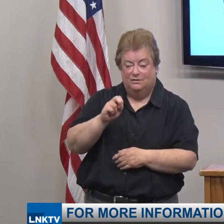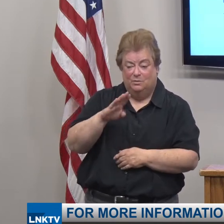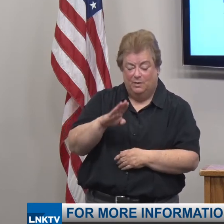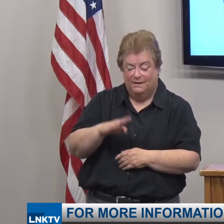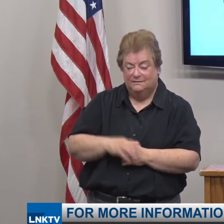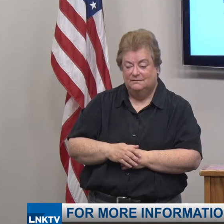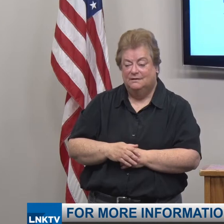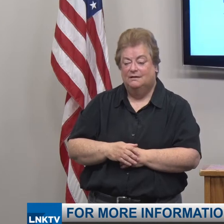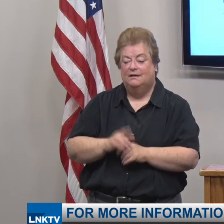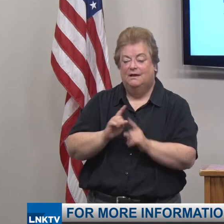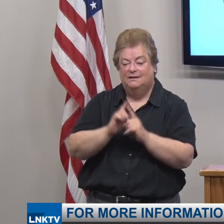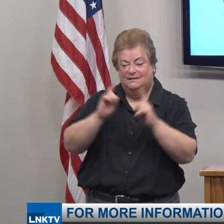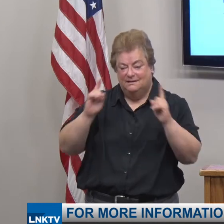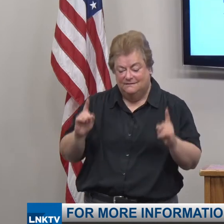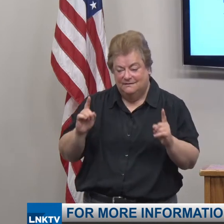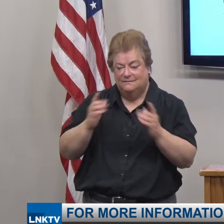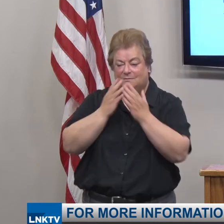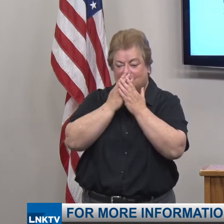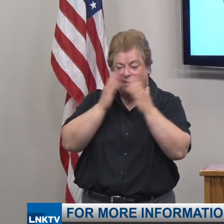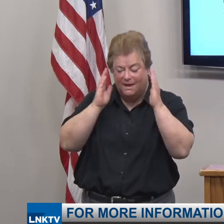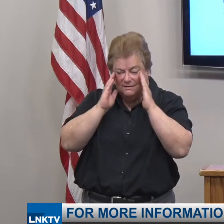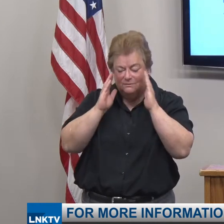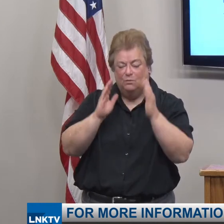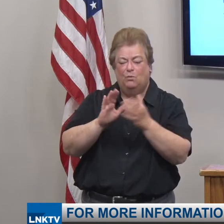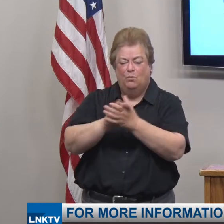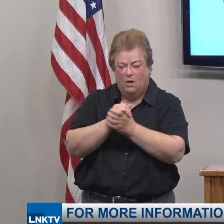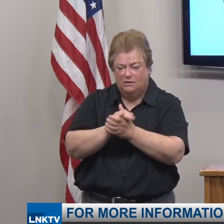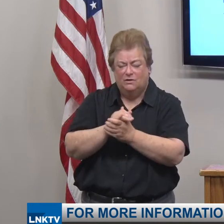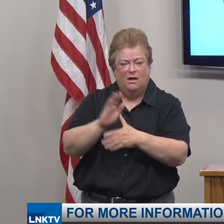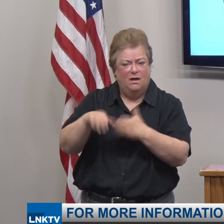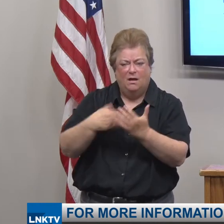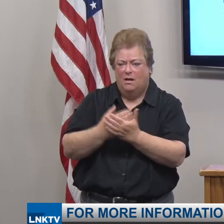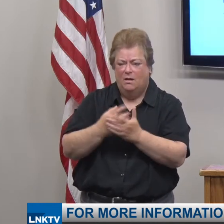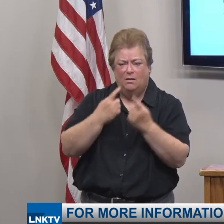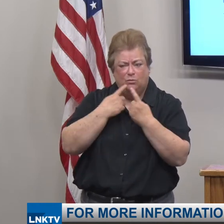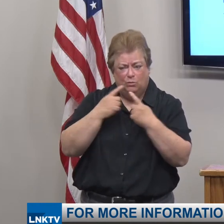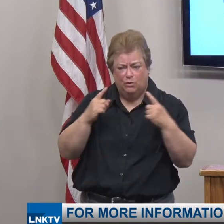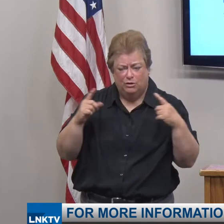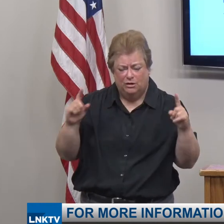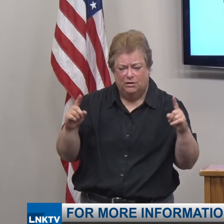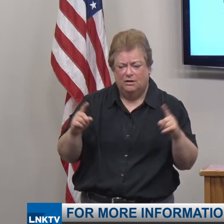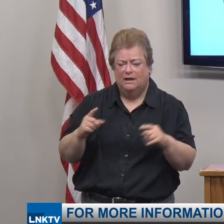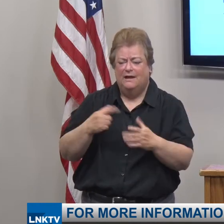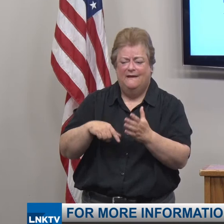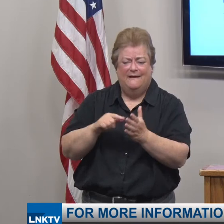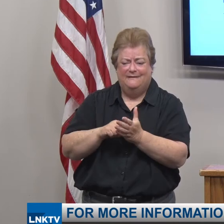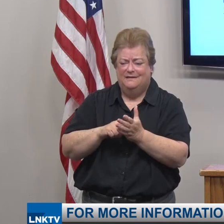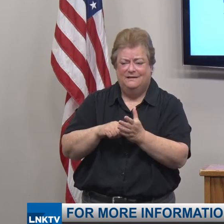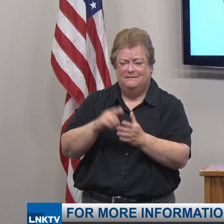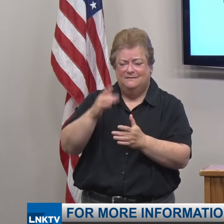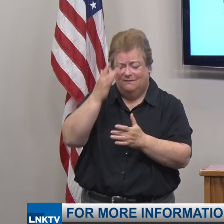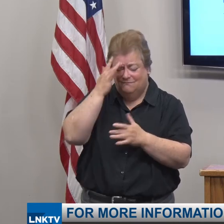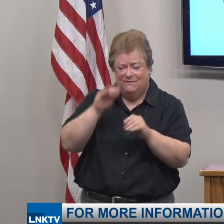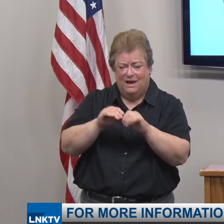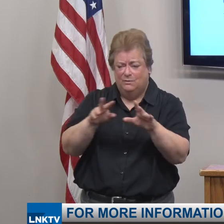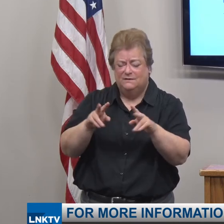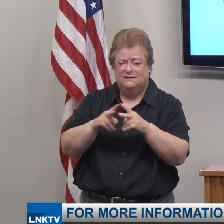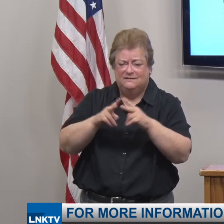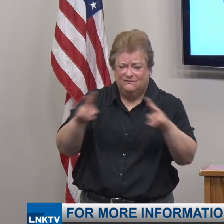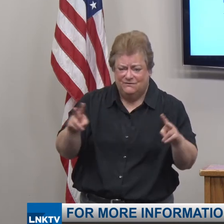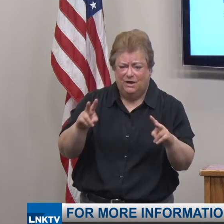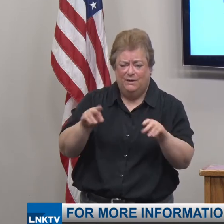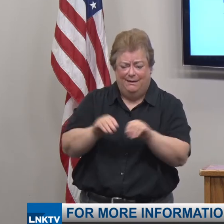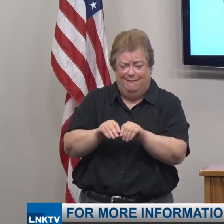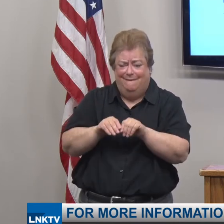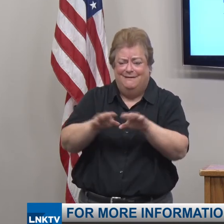Physical distancing works. Washing your hands work. And this virus is extremely contagious. One person not